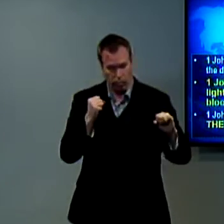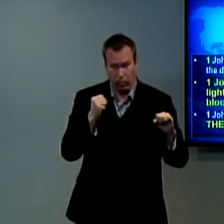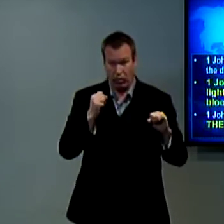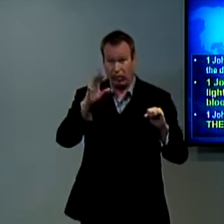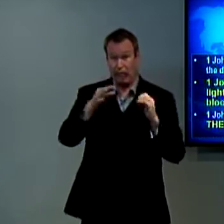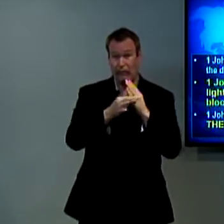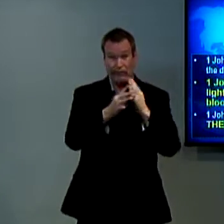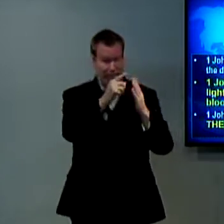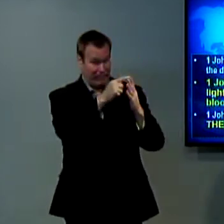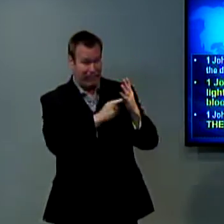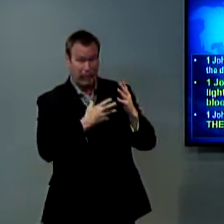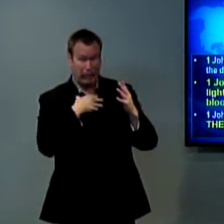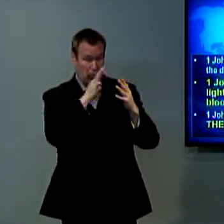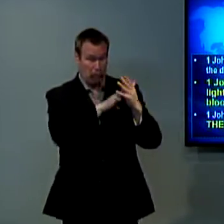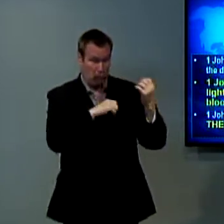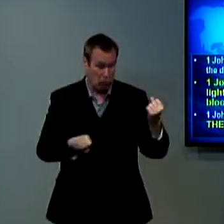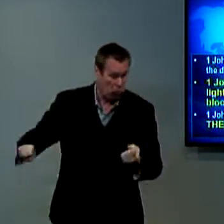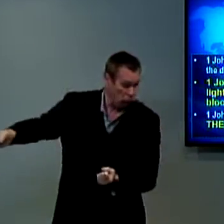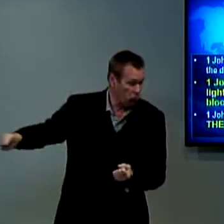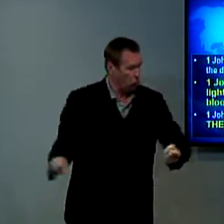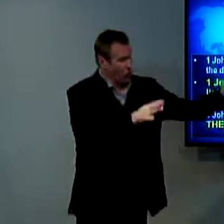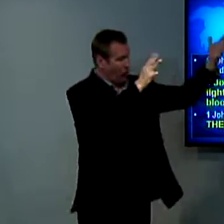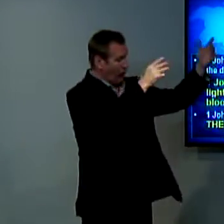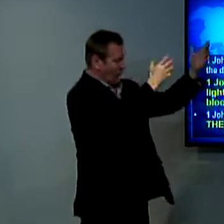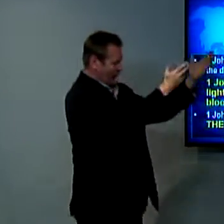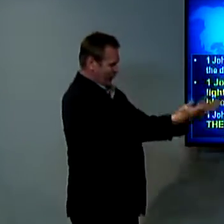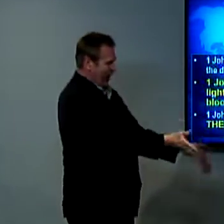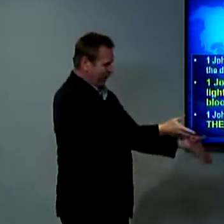And you notice that pole, that spiritual warfare of flesh versus spirit.